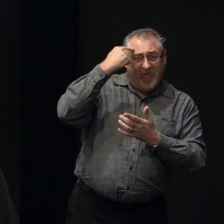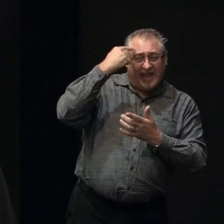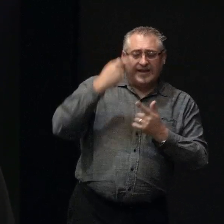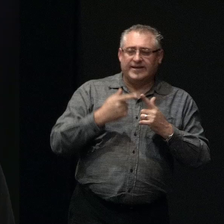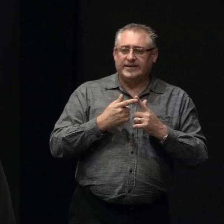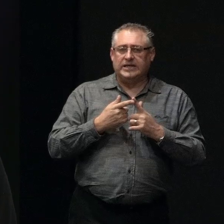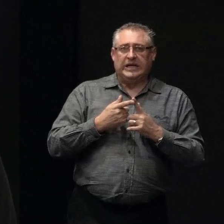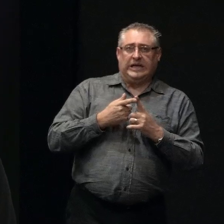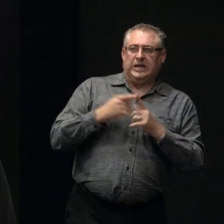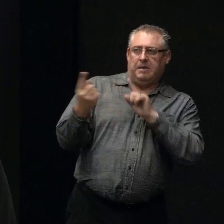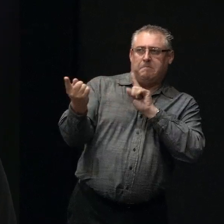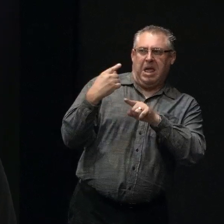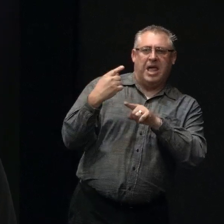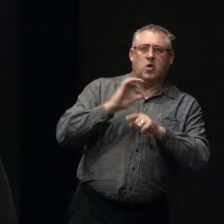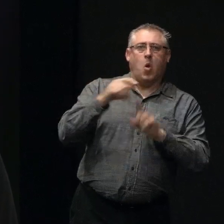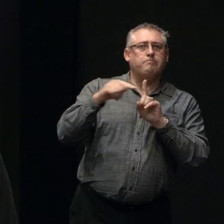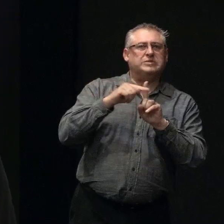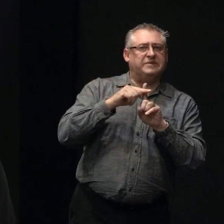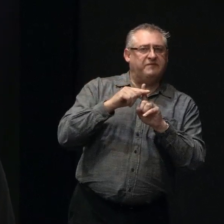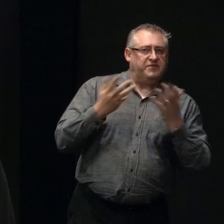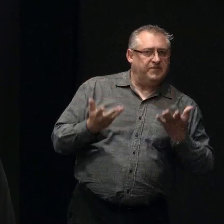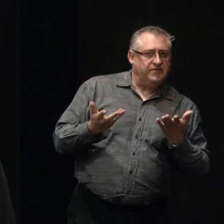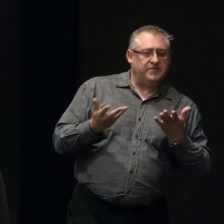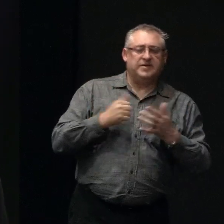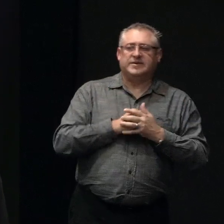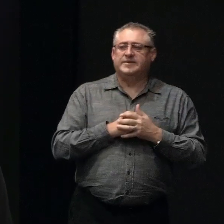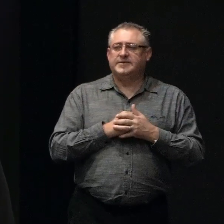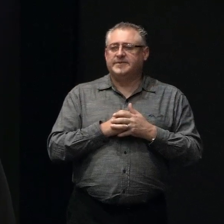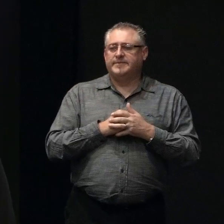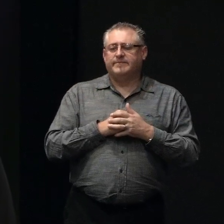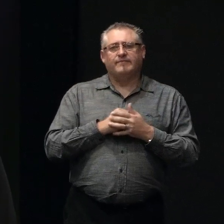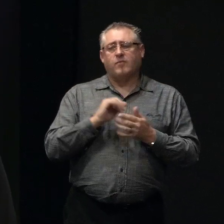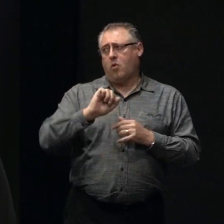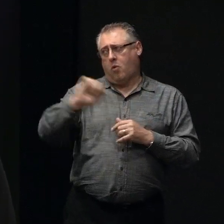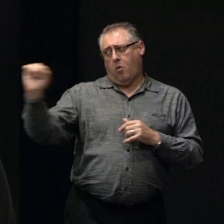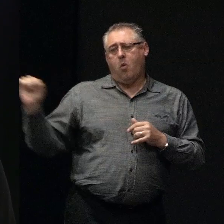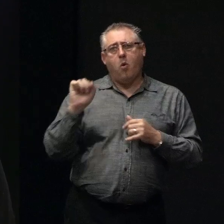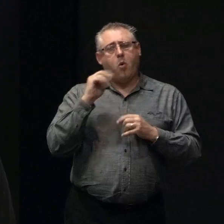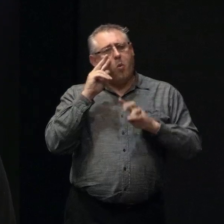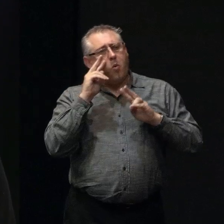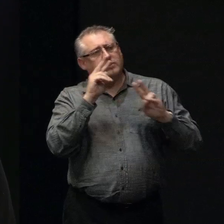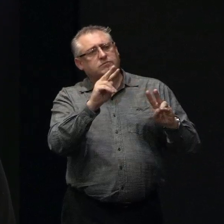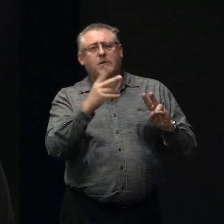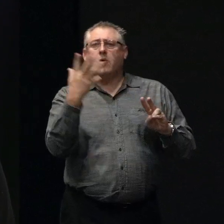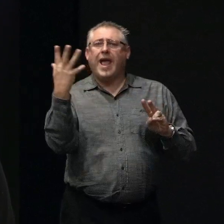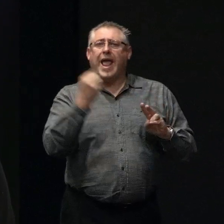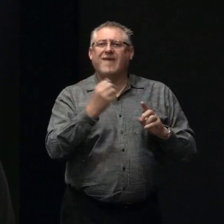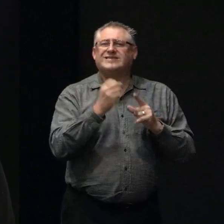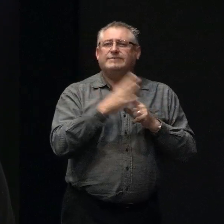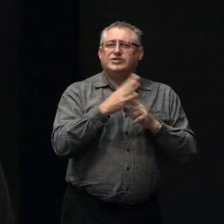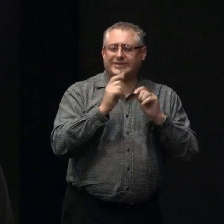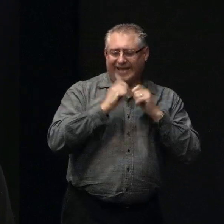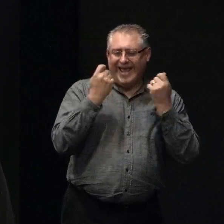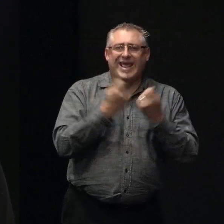repercussions that are not positive for them. And I guess from all of our perspectives, we all have specialist teams on